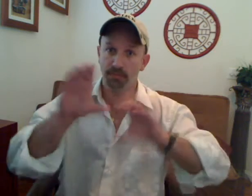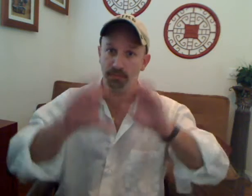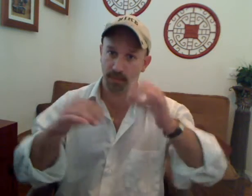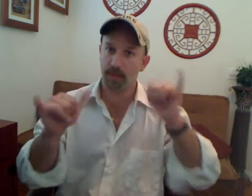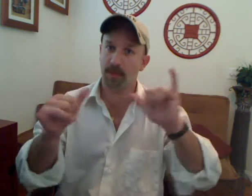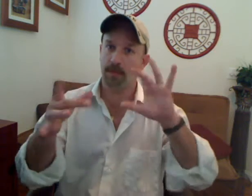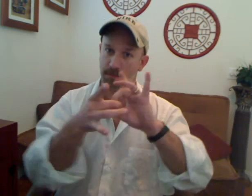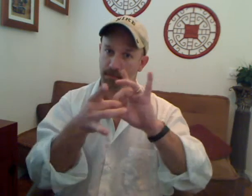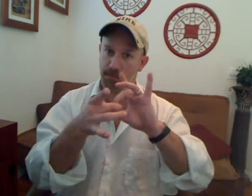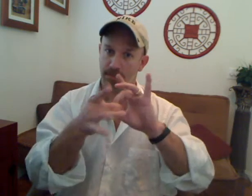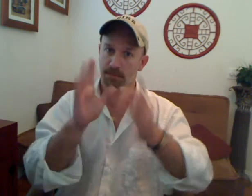Man, the world's not working out